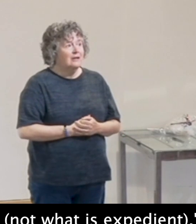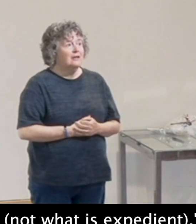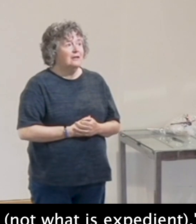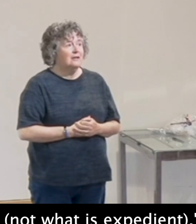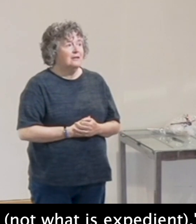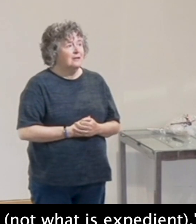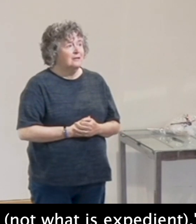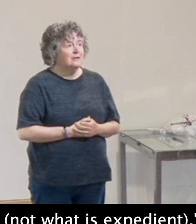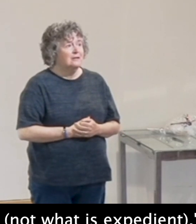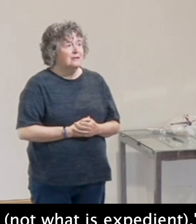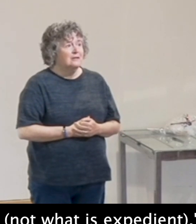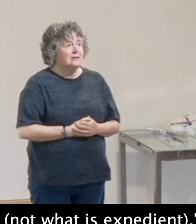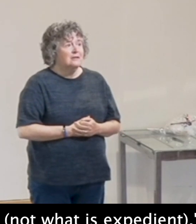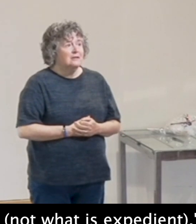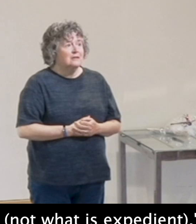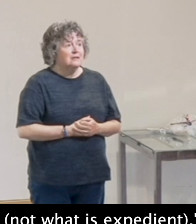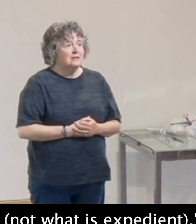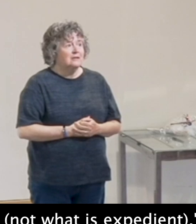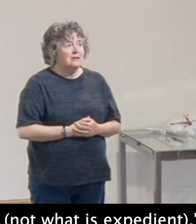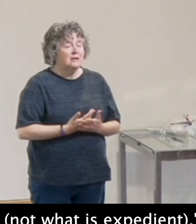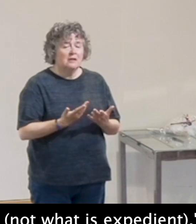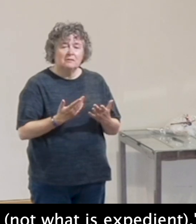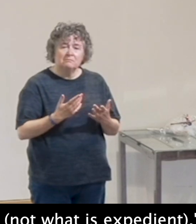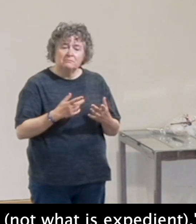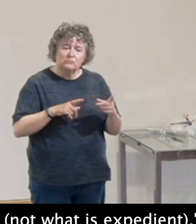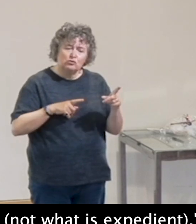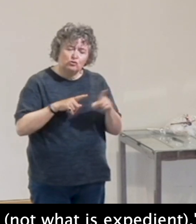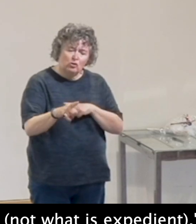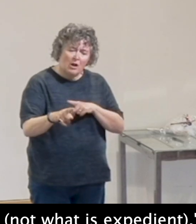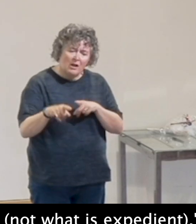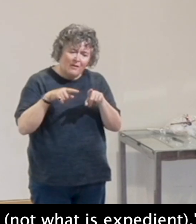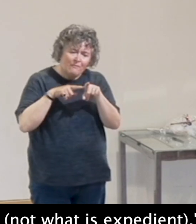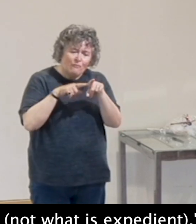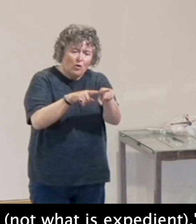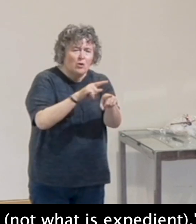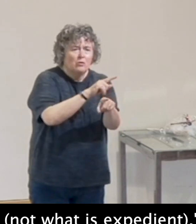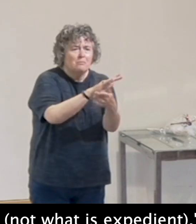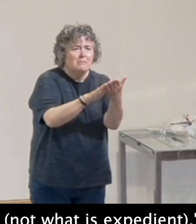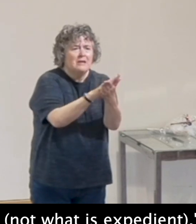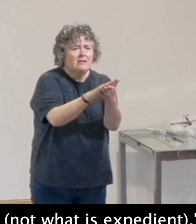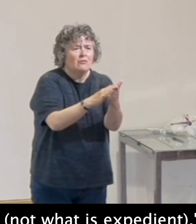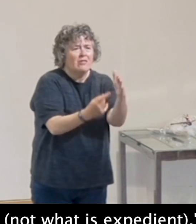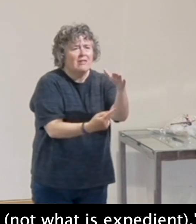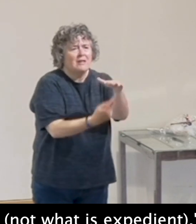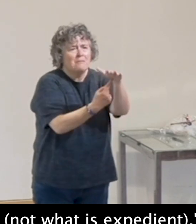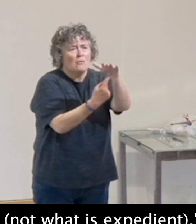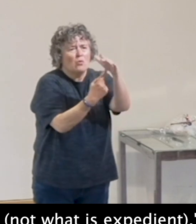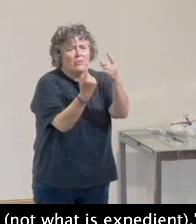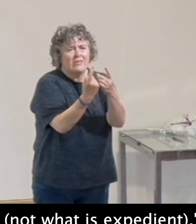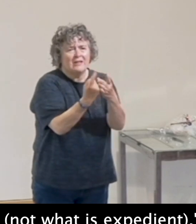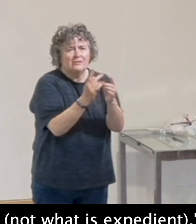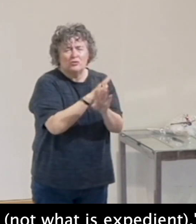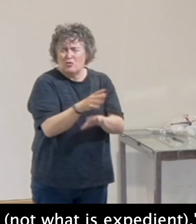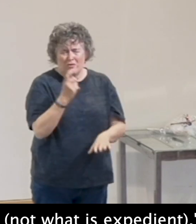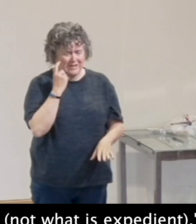Number seven, pursue what is meaningful, not what is expedient.